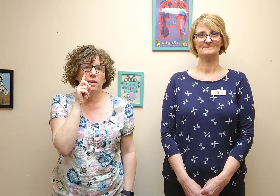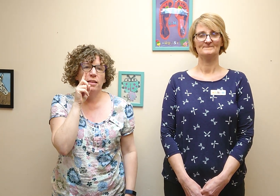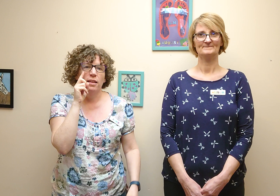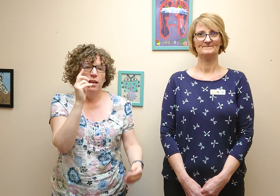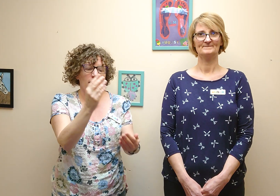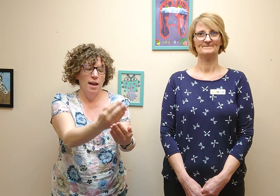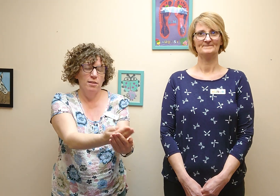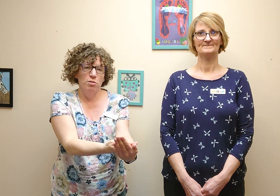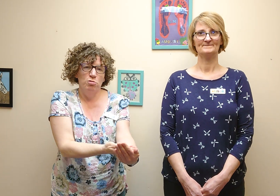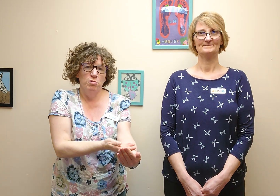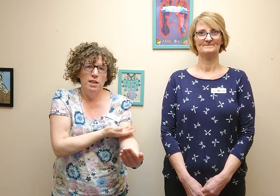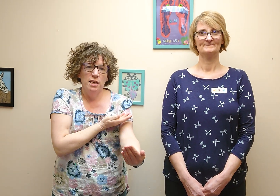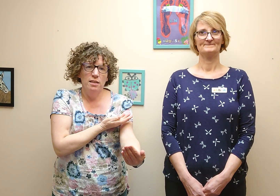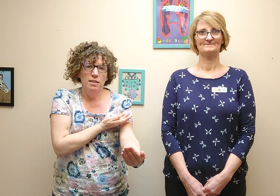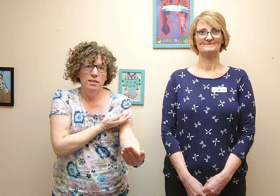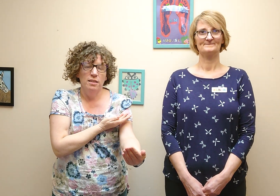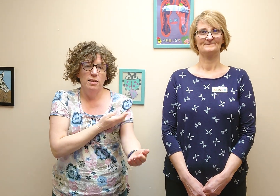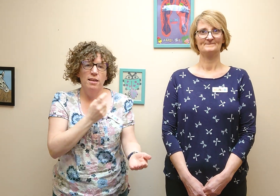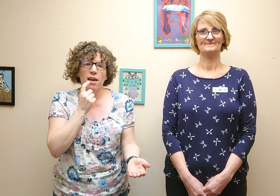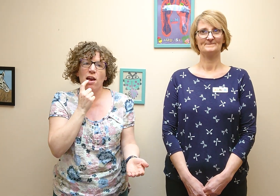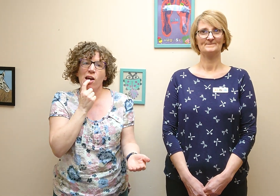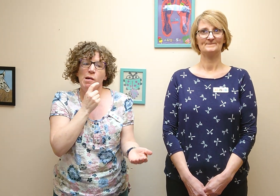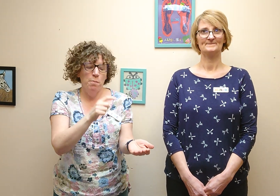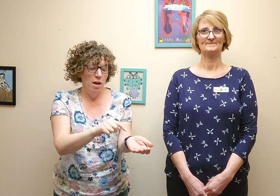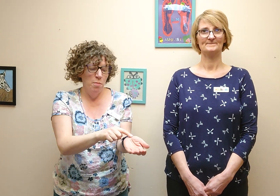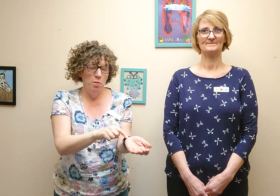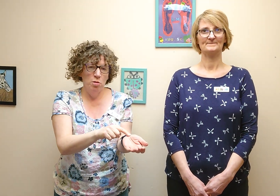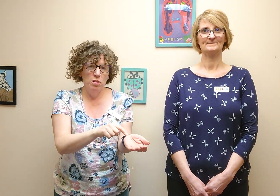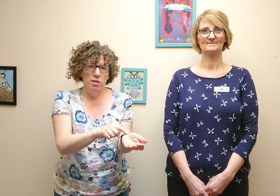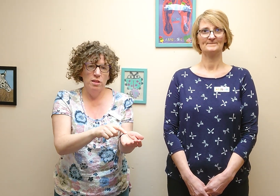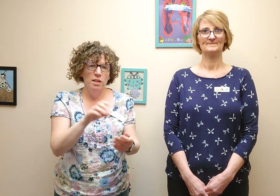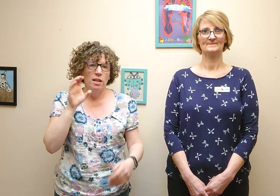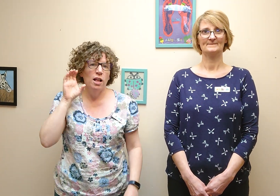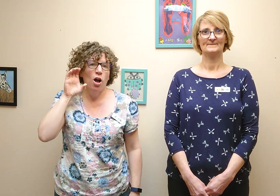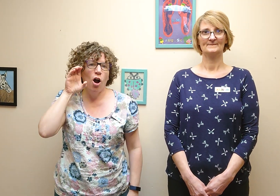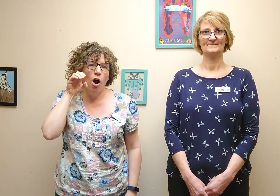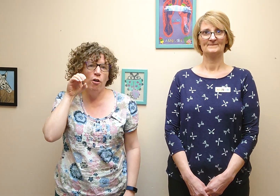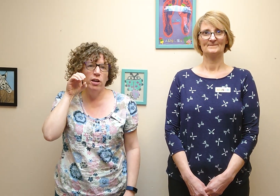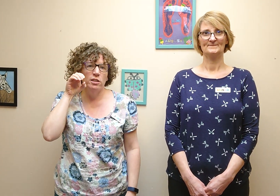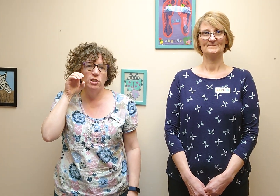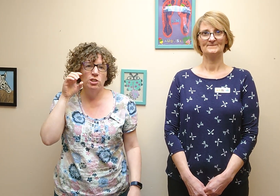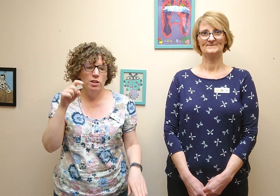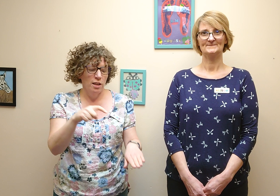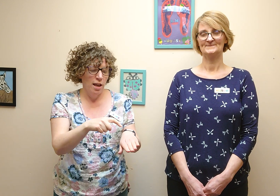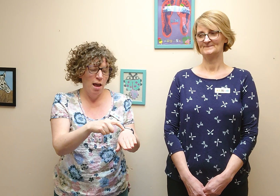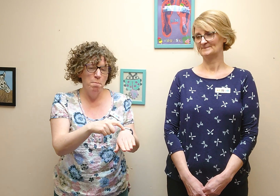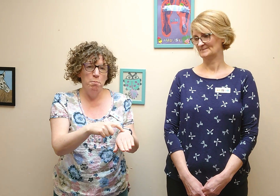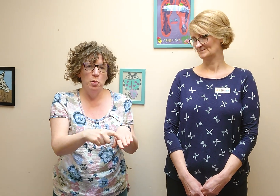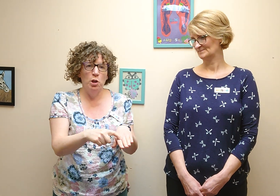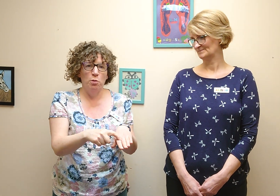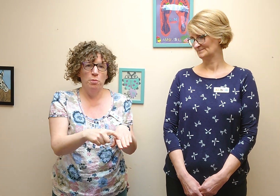and green, purple, orange, and blue.